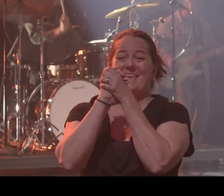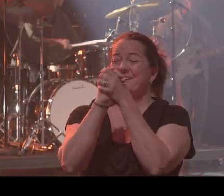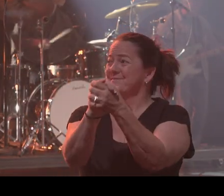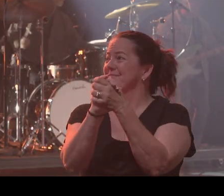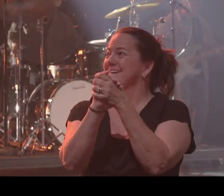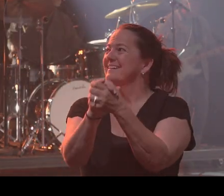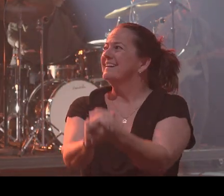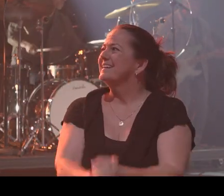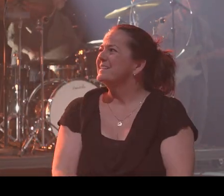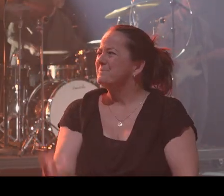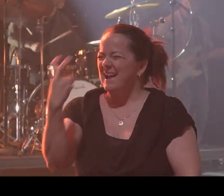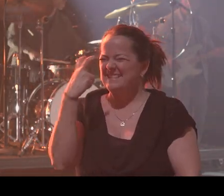are burning.